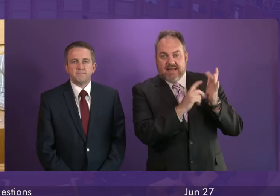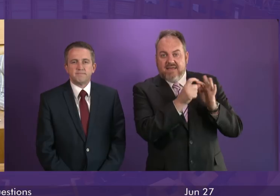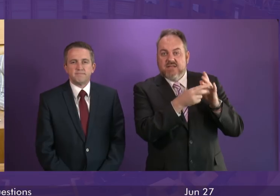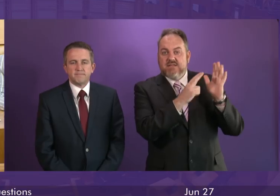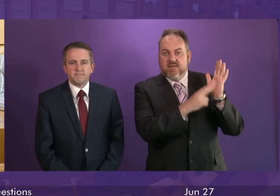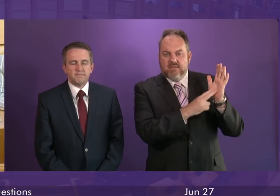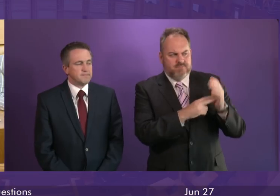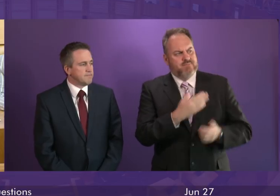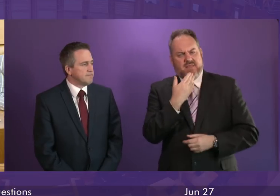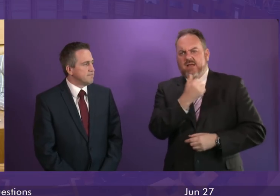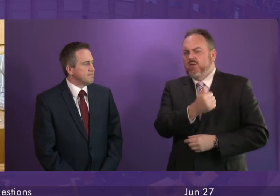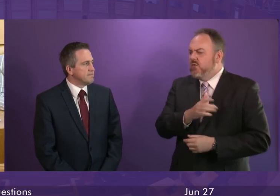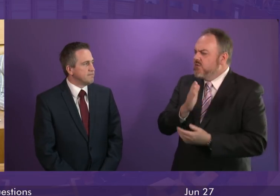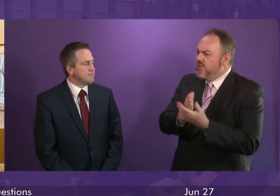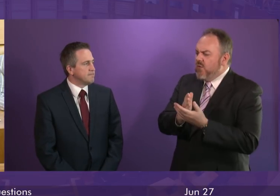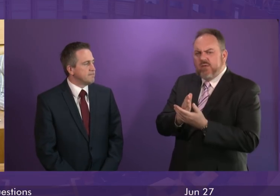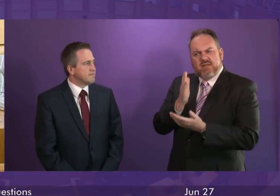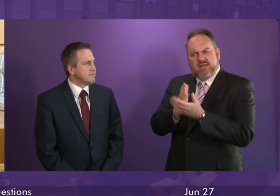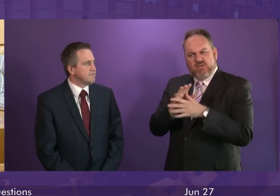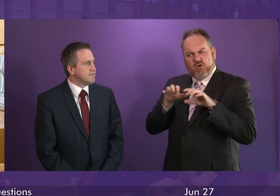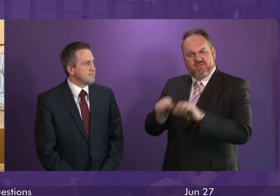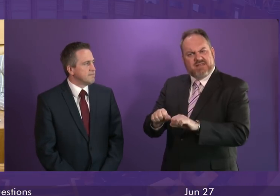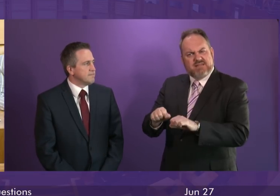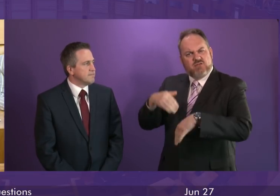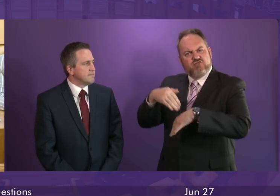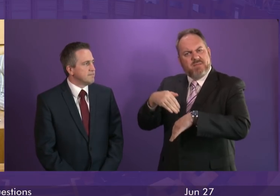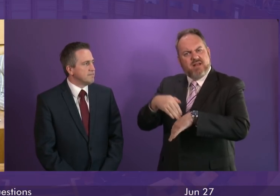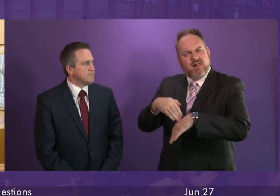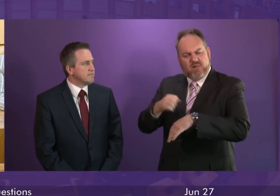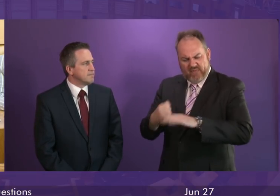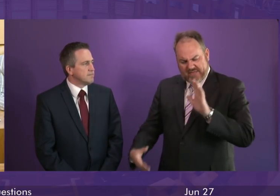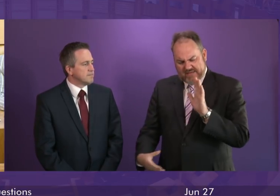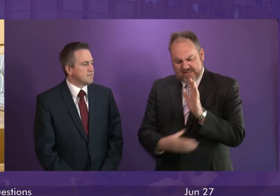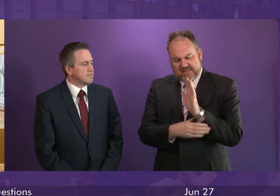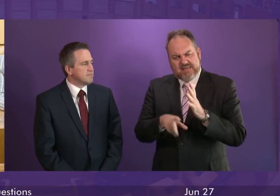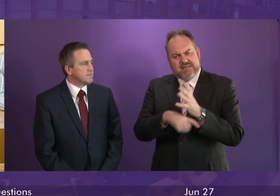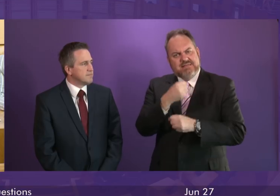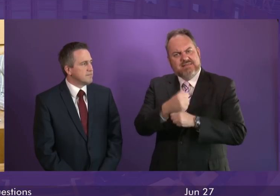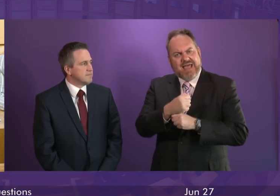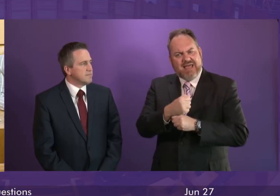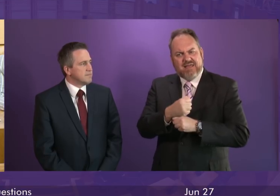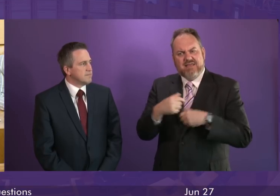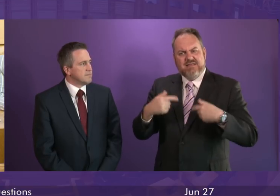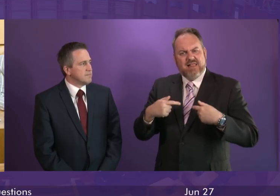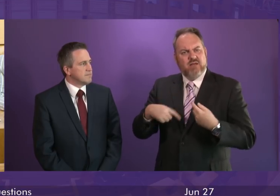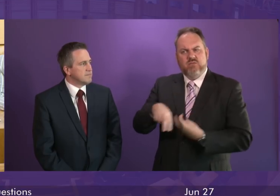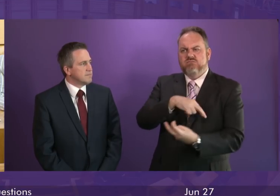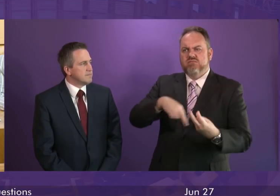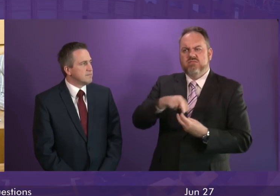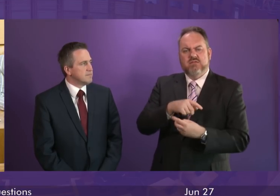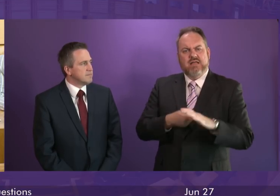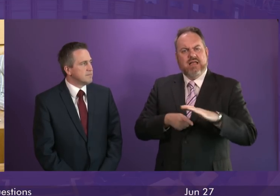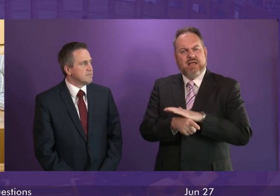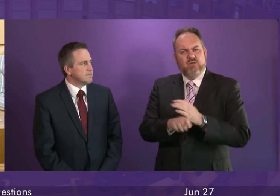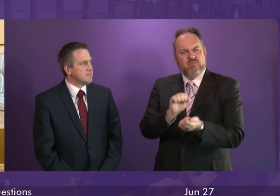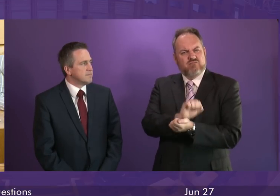If a convicted criminal wearing an electronic tag removes it in order to wander the streets undetected, shouldn't